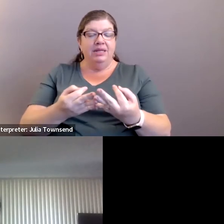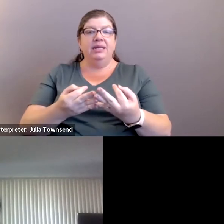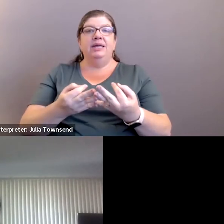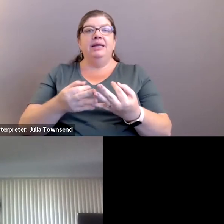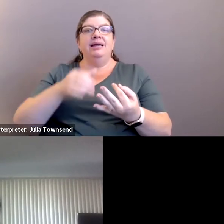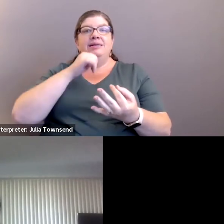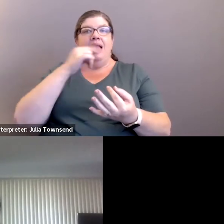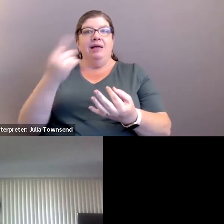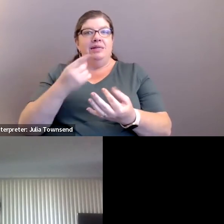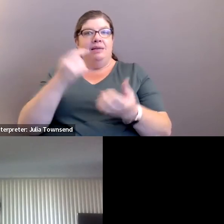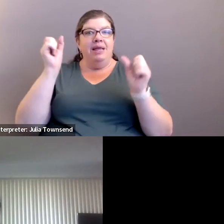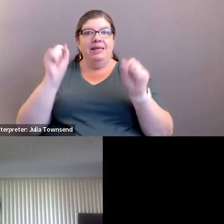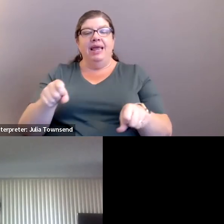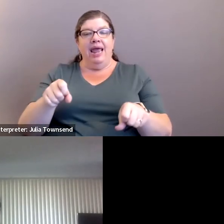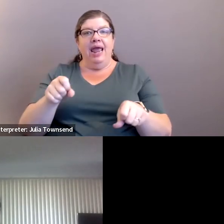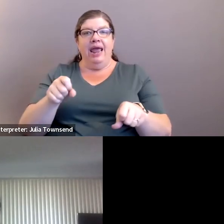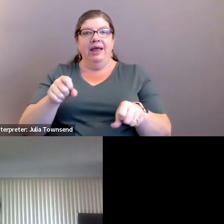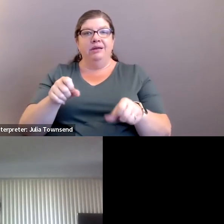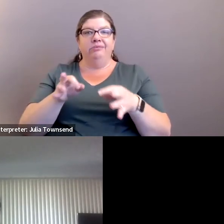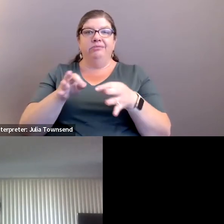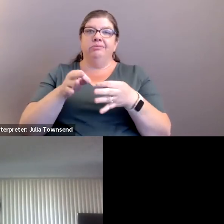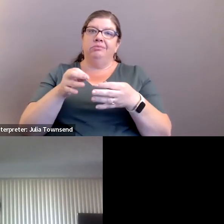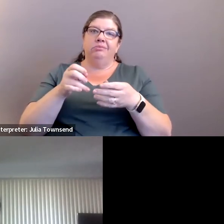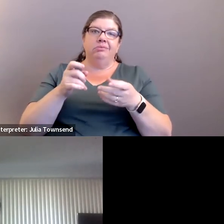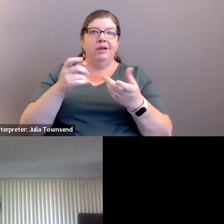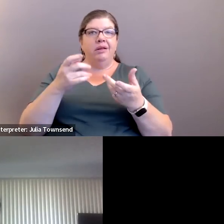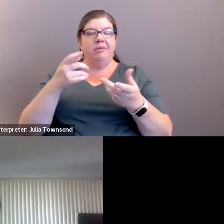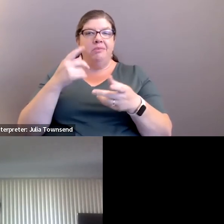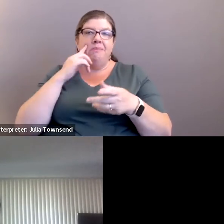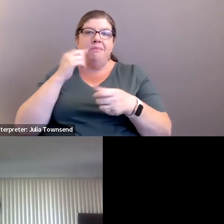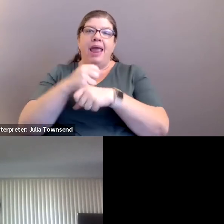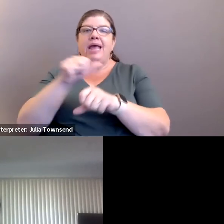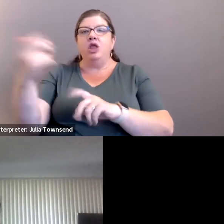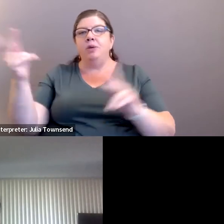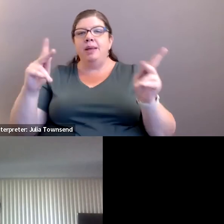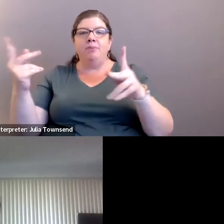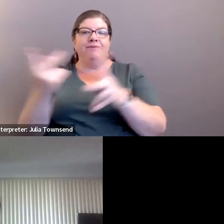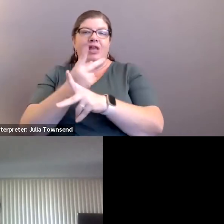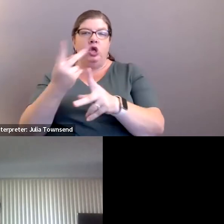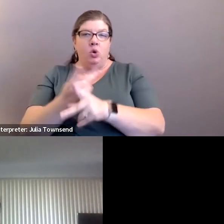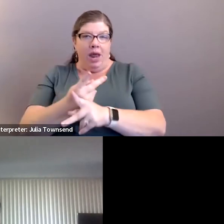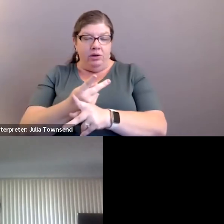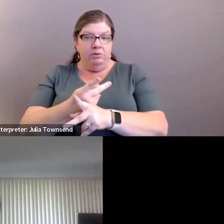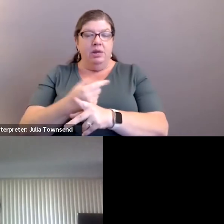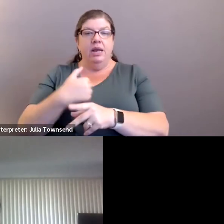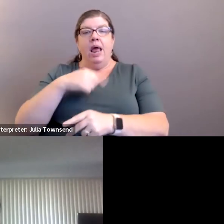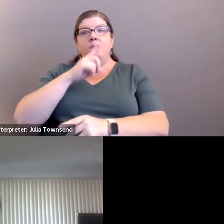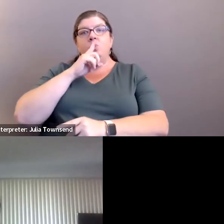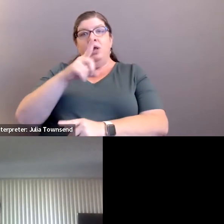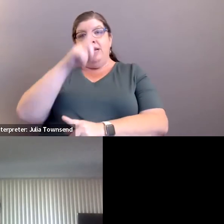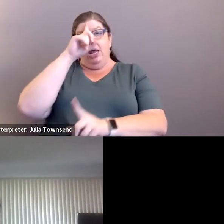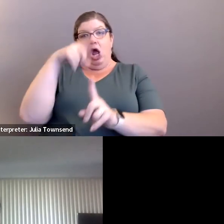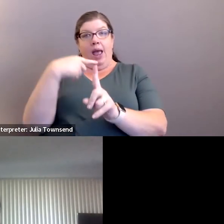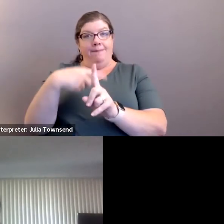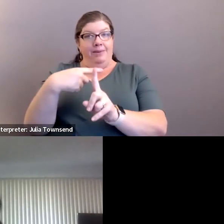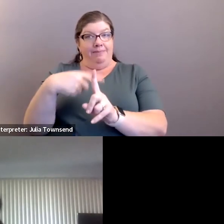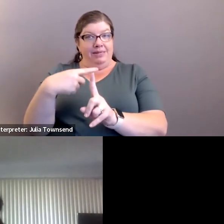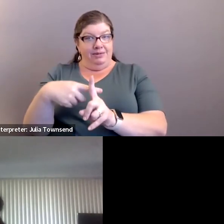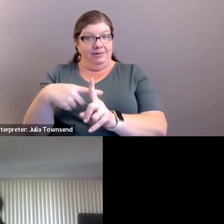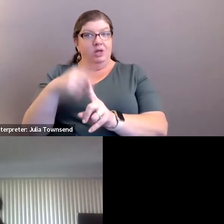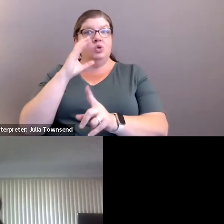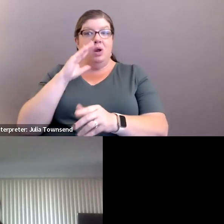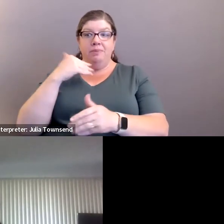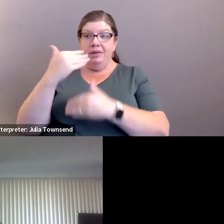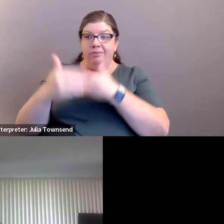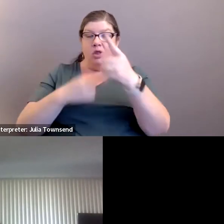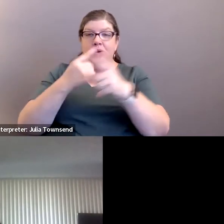it's not something that they can, like you said, defer to other people to figure out. And I'm, I'm really optimistic that this is going